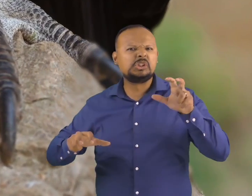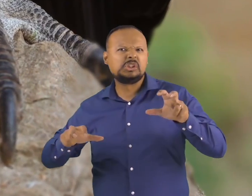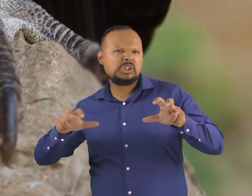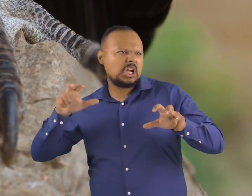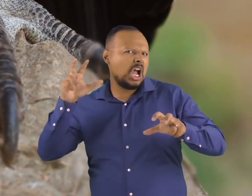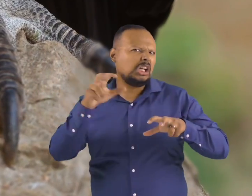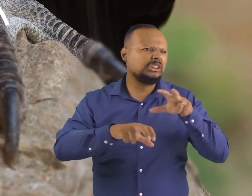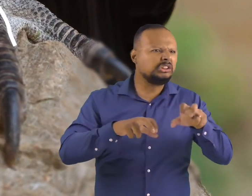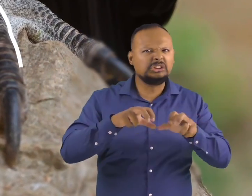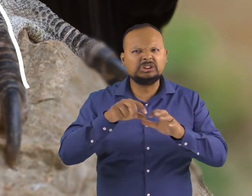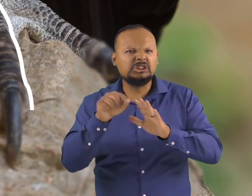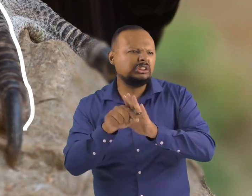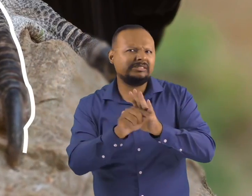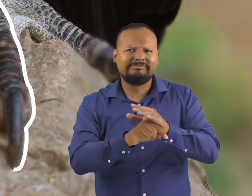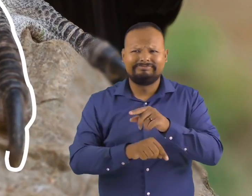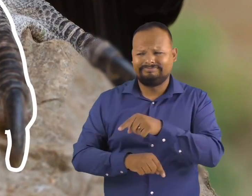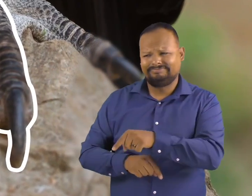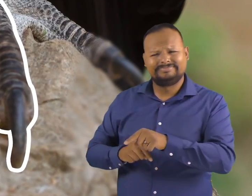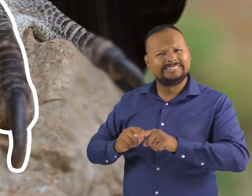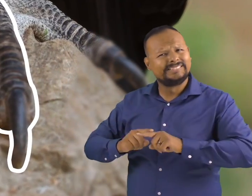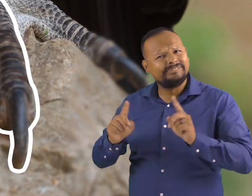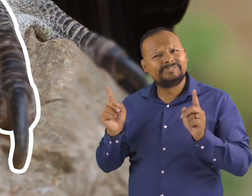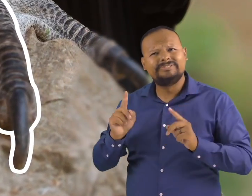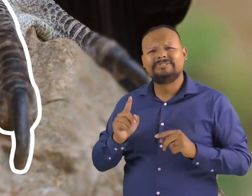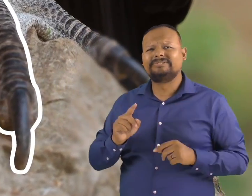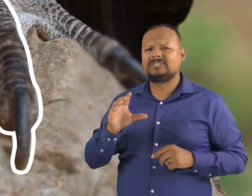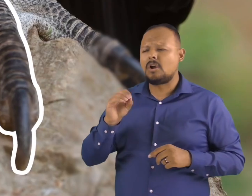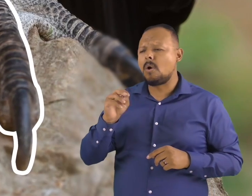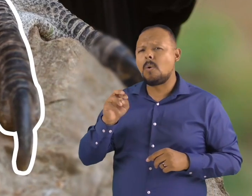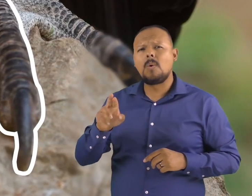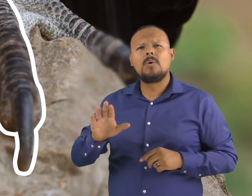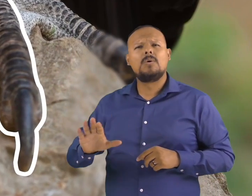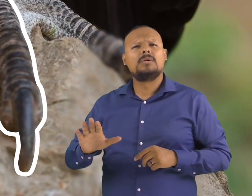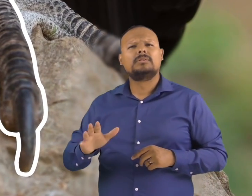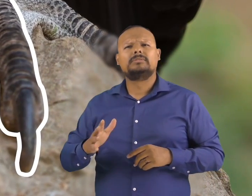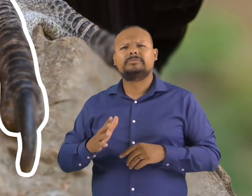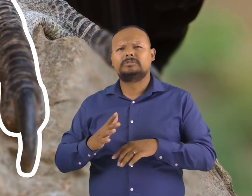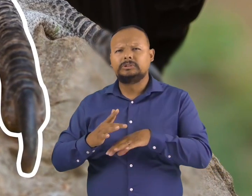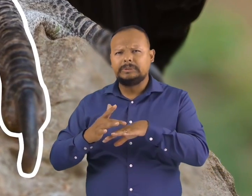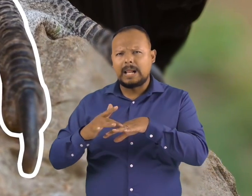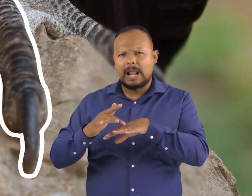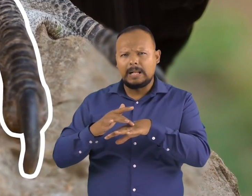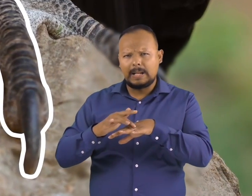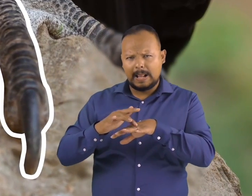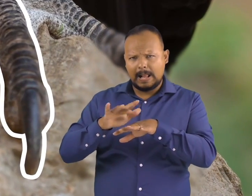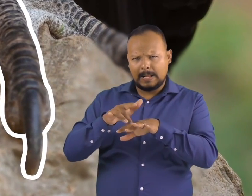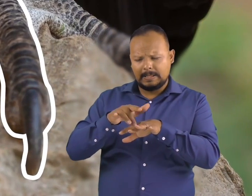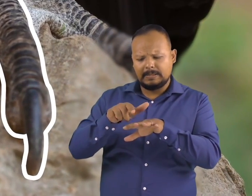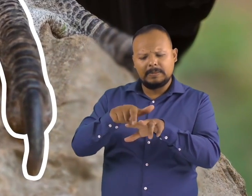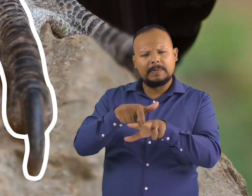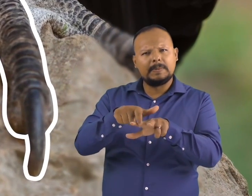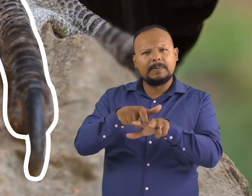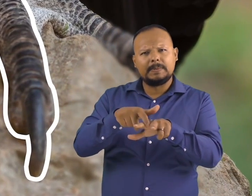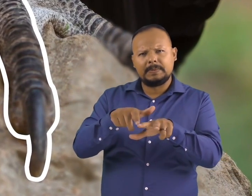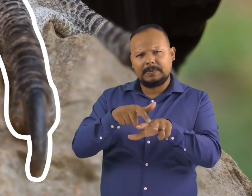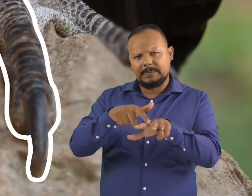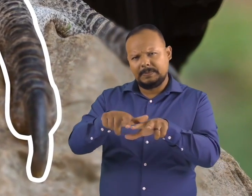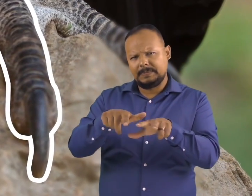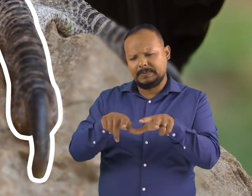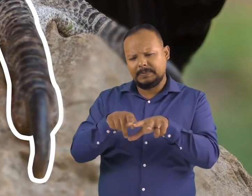they have an elongated middle toe with straight, blunt talons. This makes it easier for them to walk